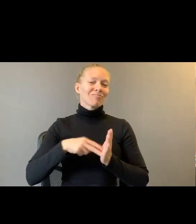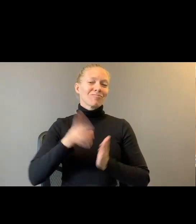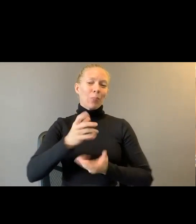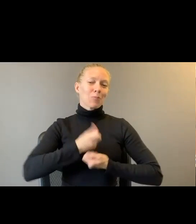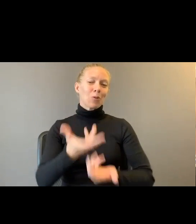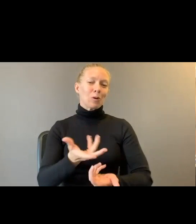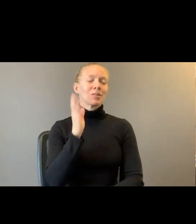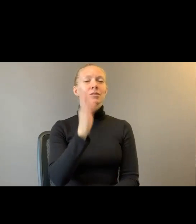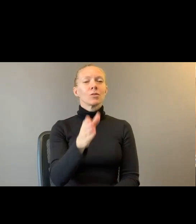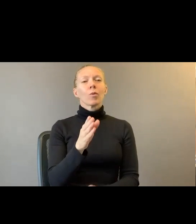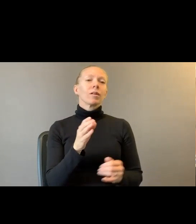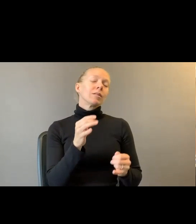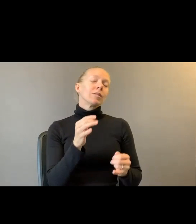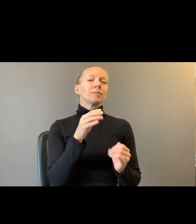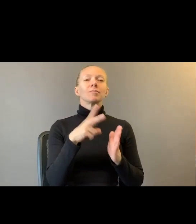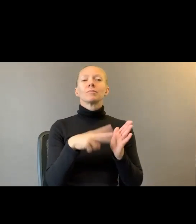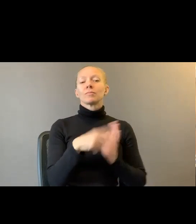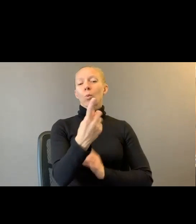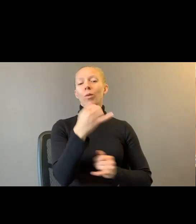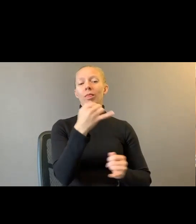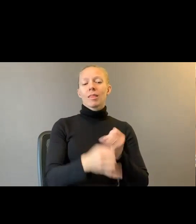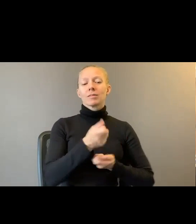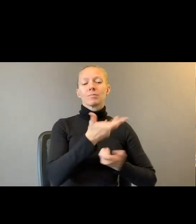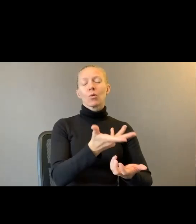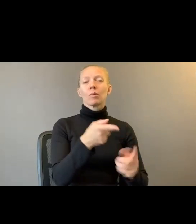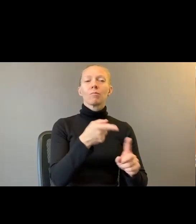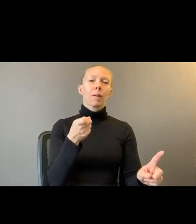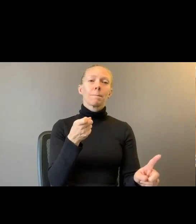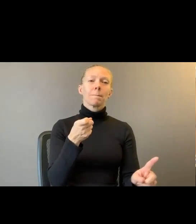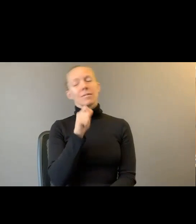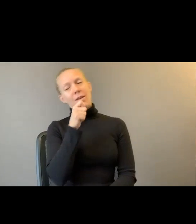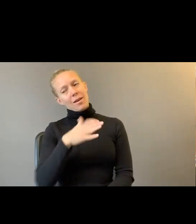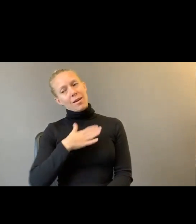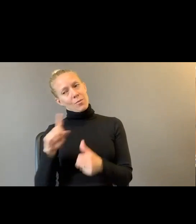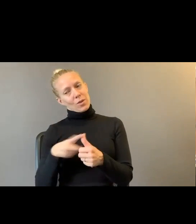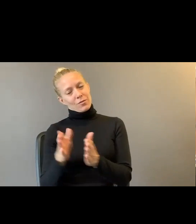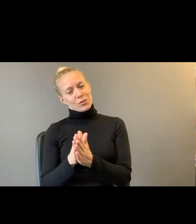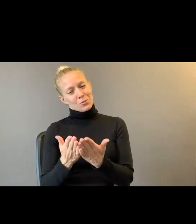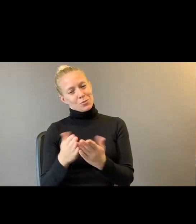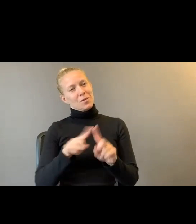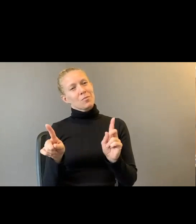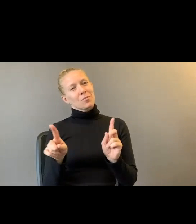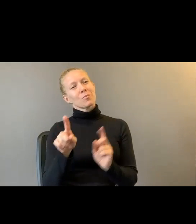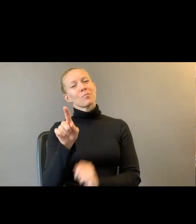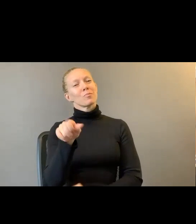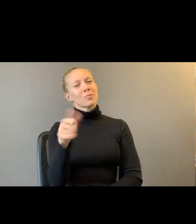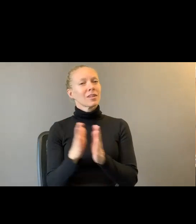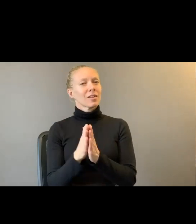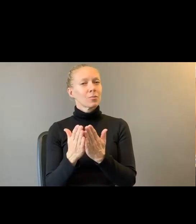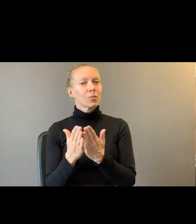my not first book called Field Theories. And this book is called,